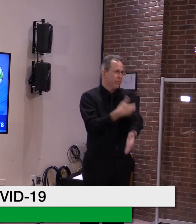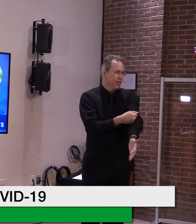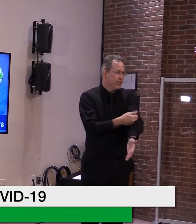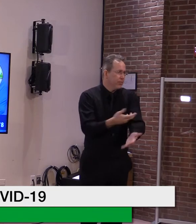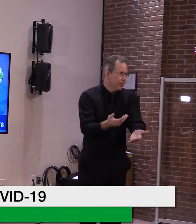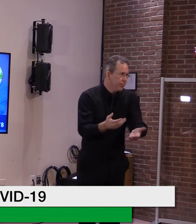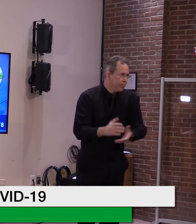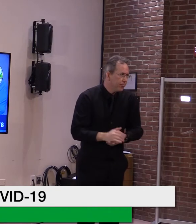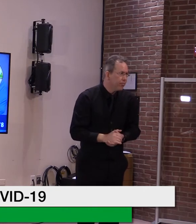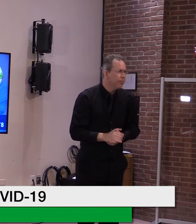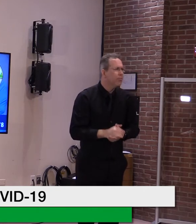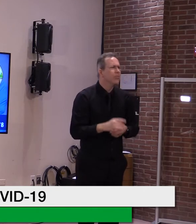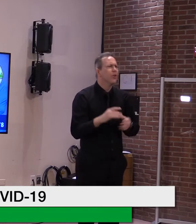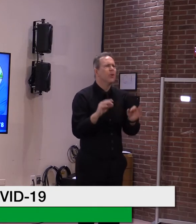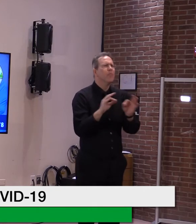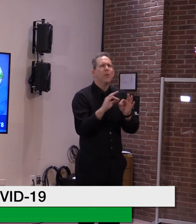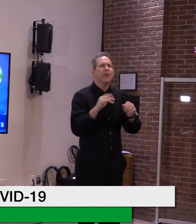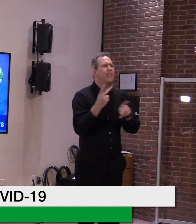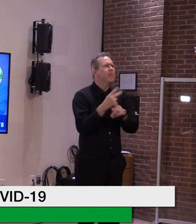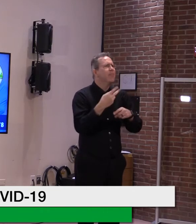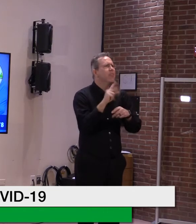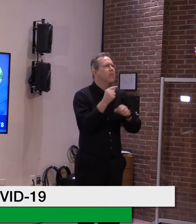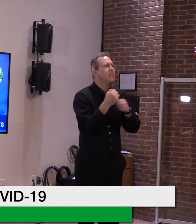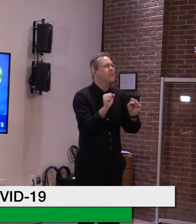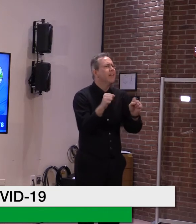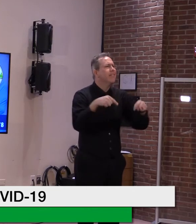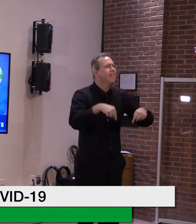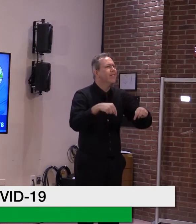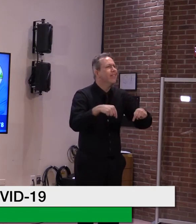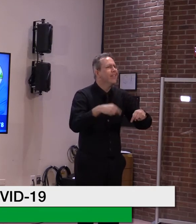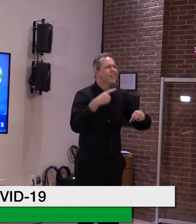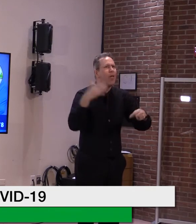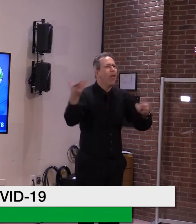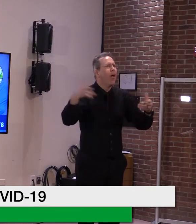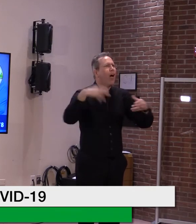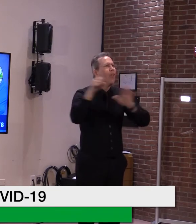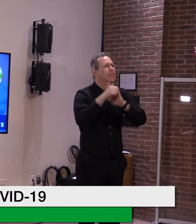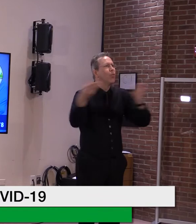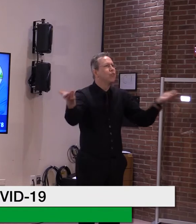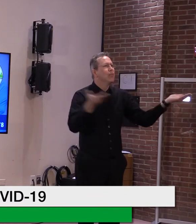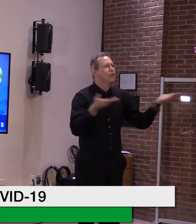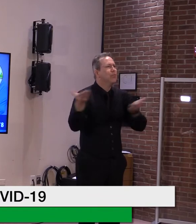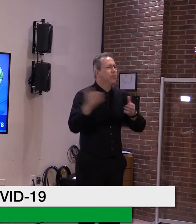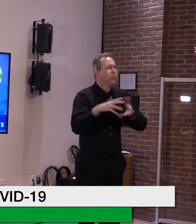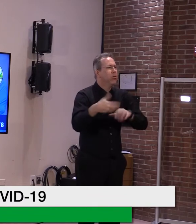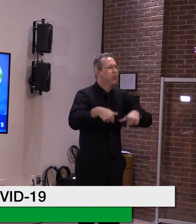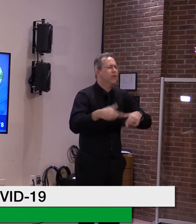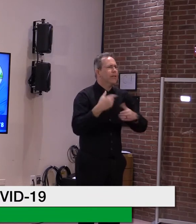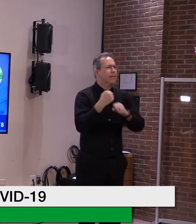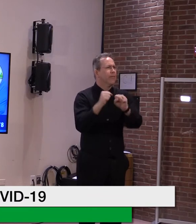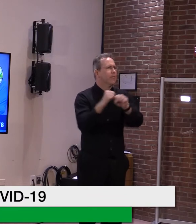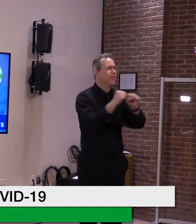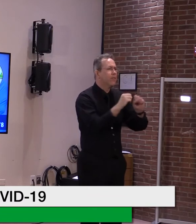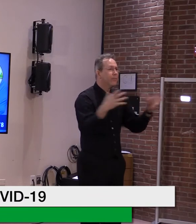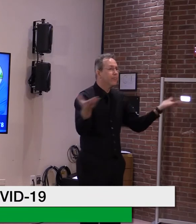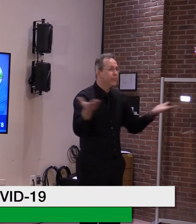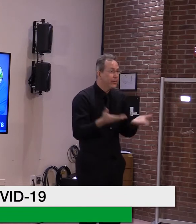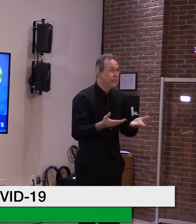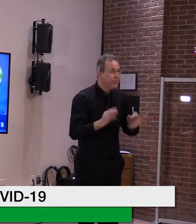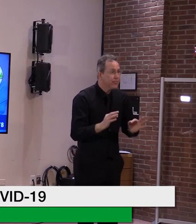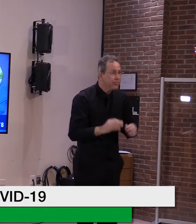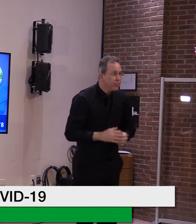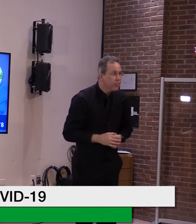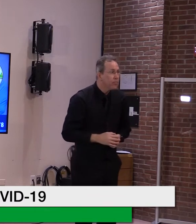keeping Vermont healthy, um, and particularly Vermonters healthy that needed to access healthcare in Vermont and keep a stable